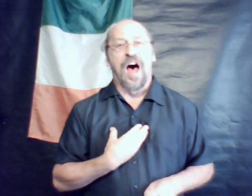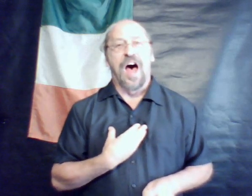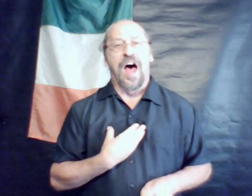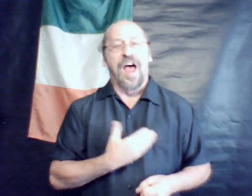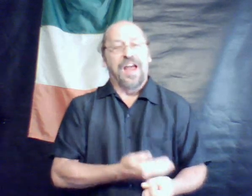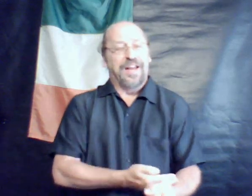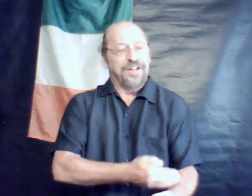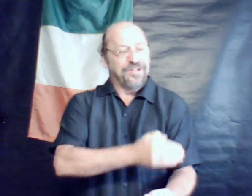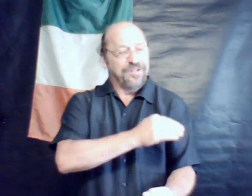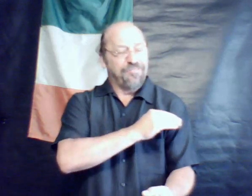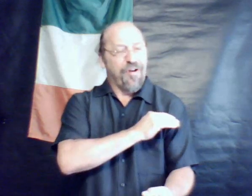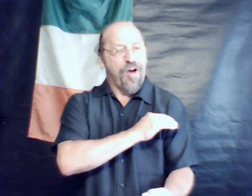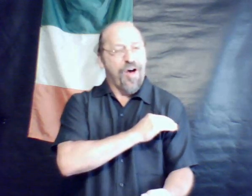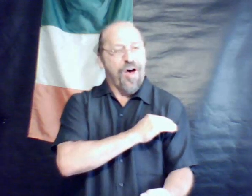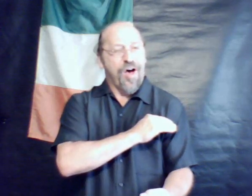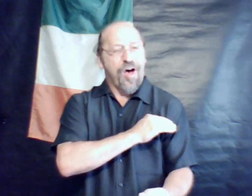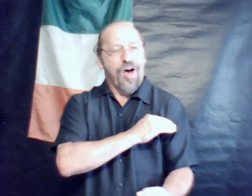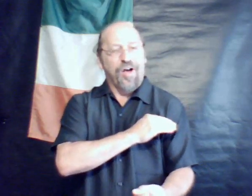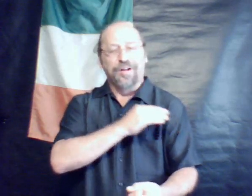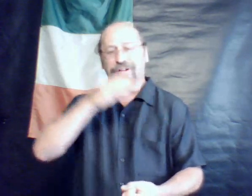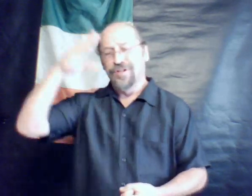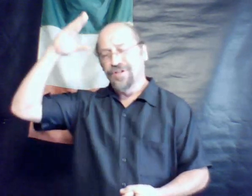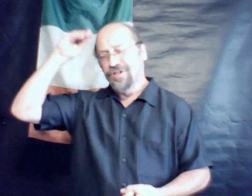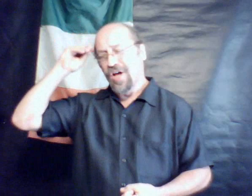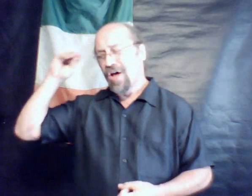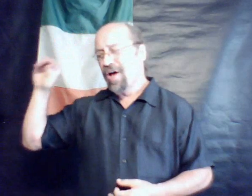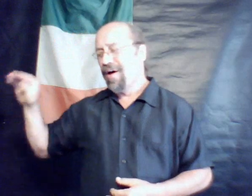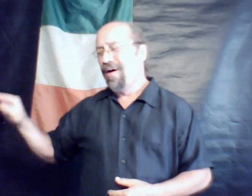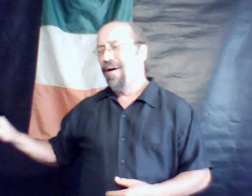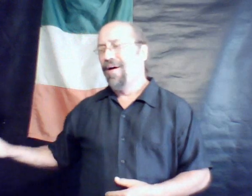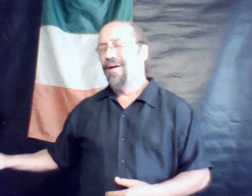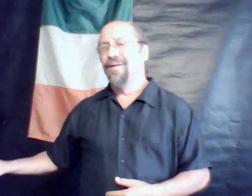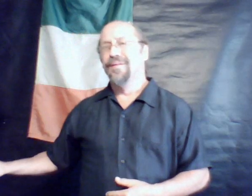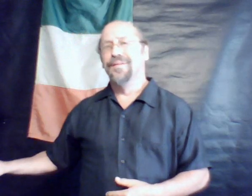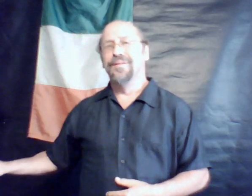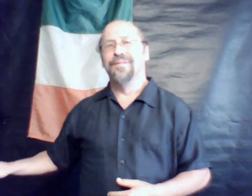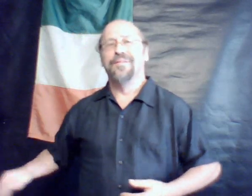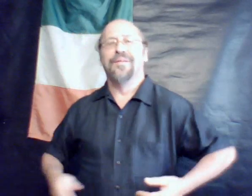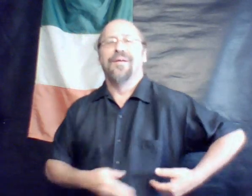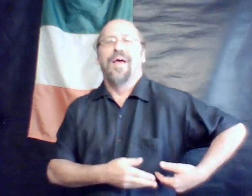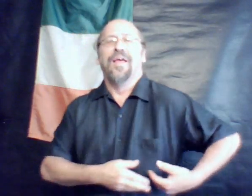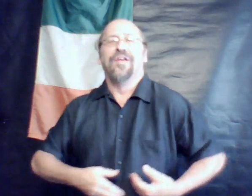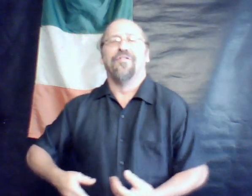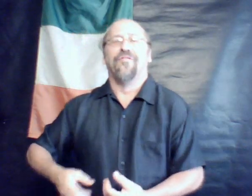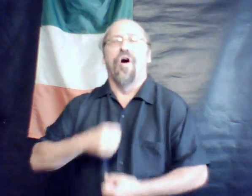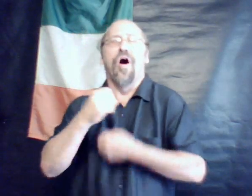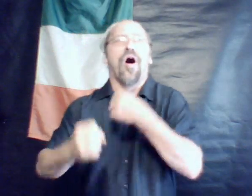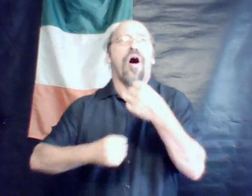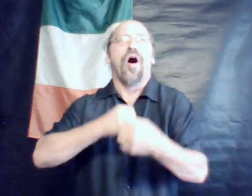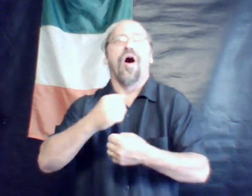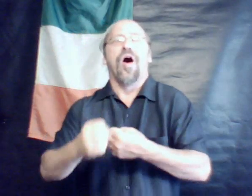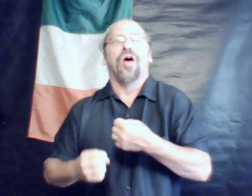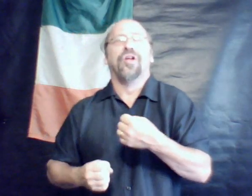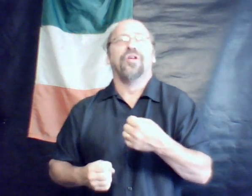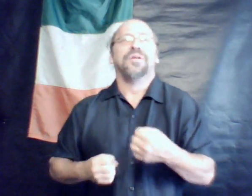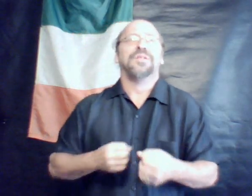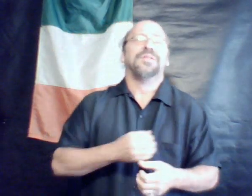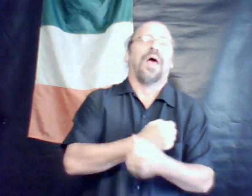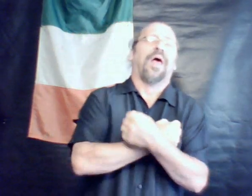strong sons. They fought to save